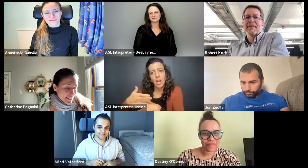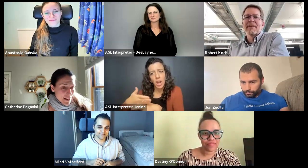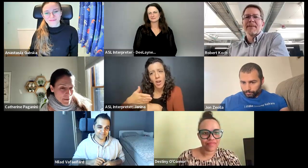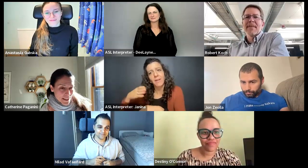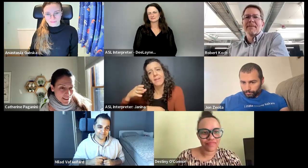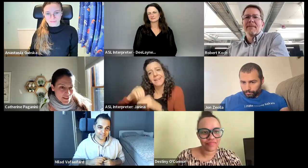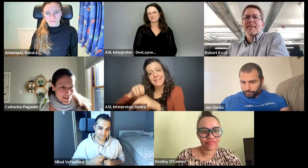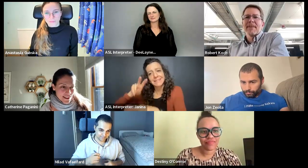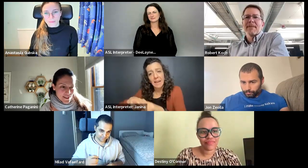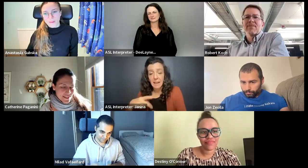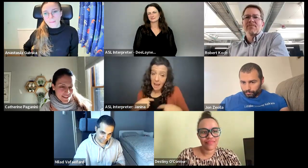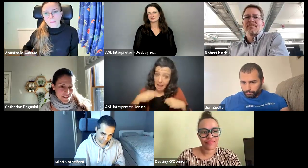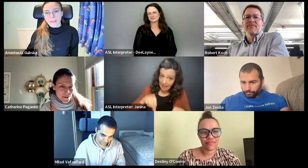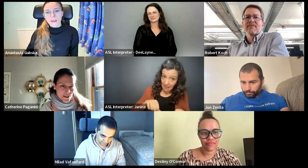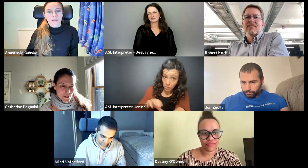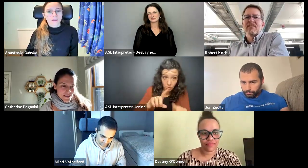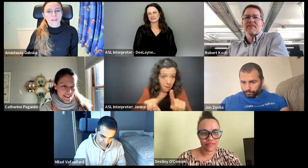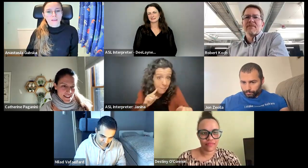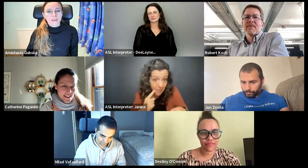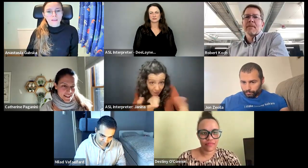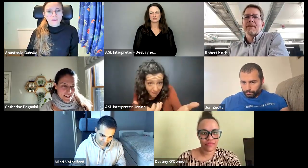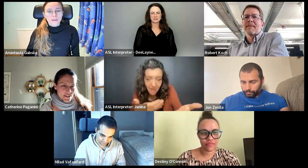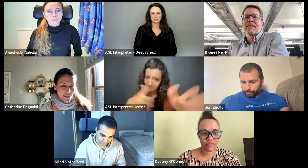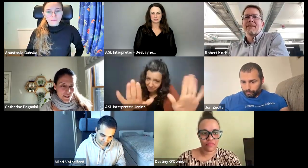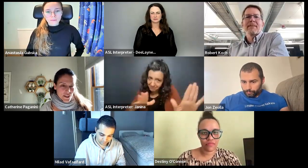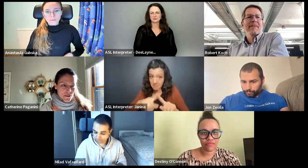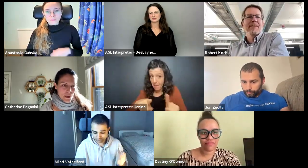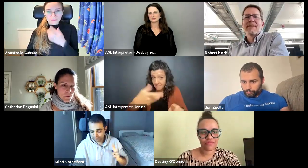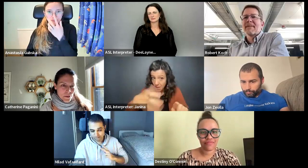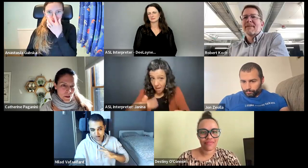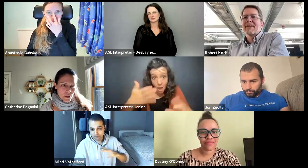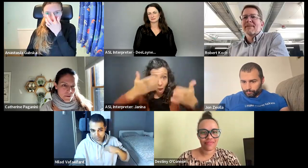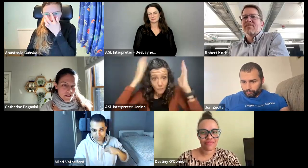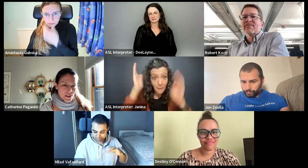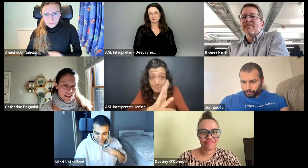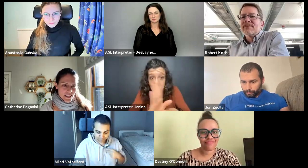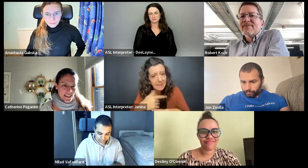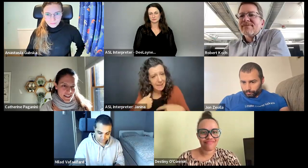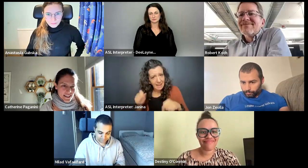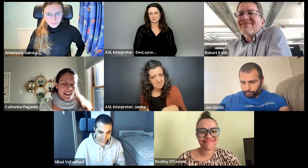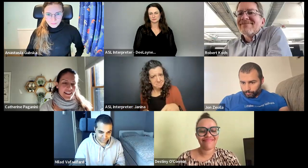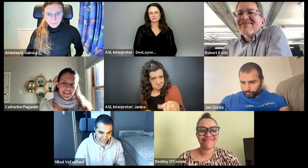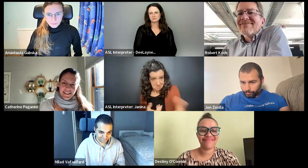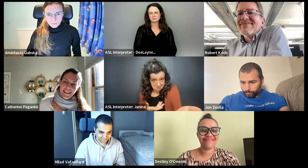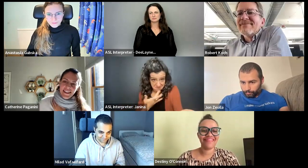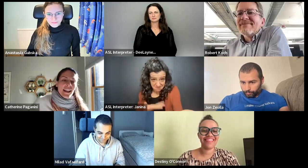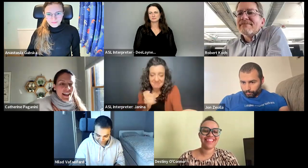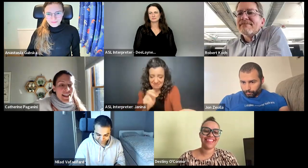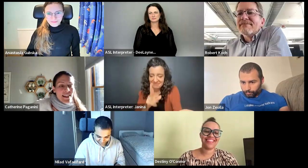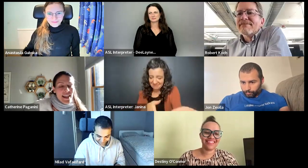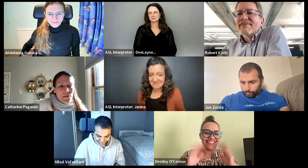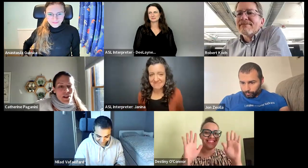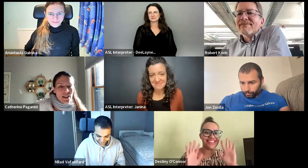happy if you do that too, as well. So if you're too overwhelmed with work, whatever you want. Okay. Okay.